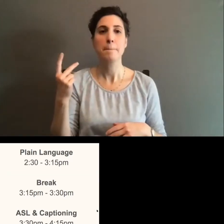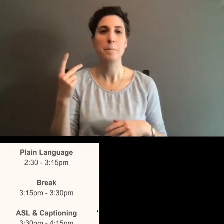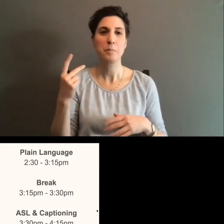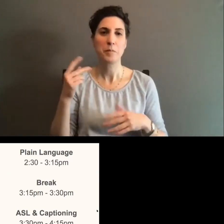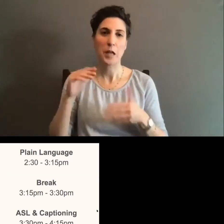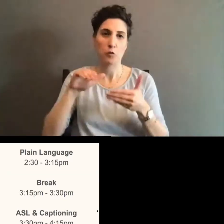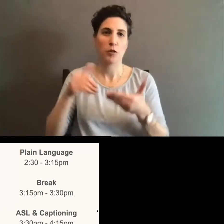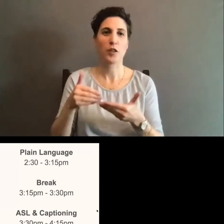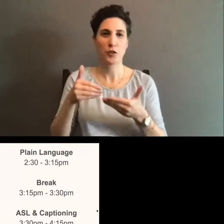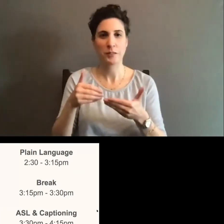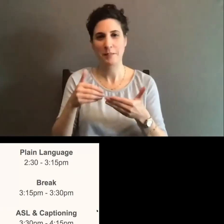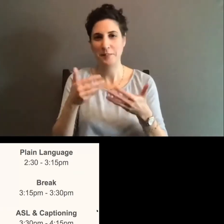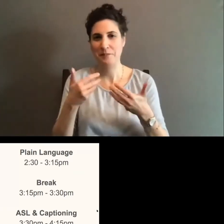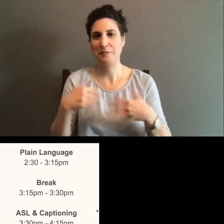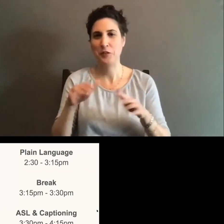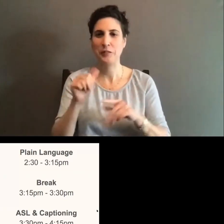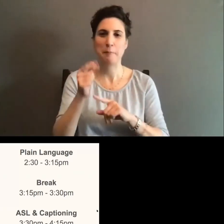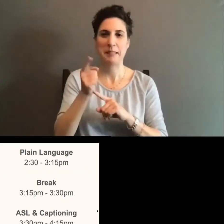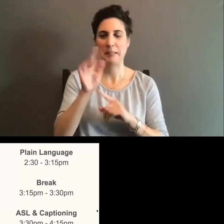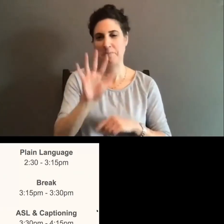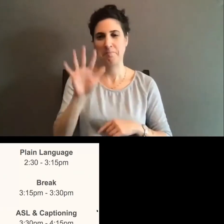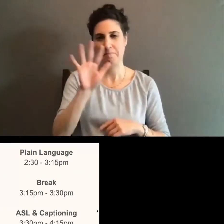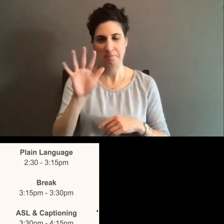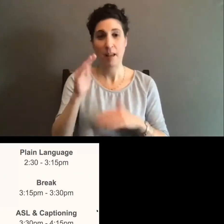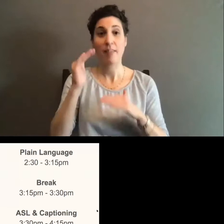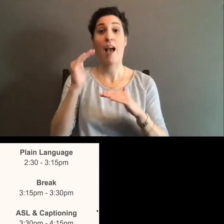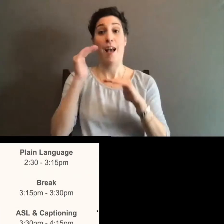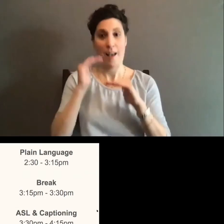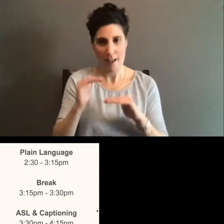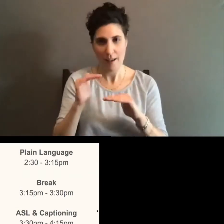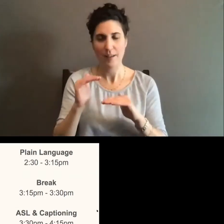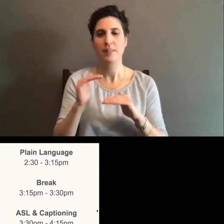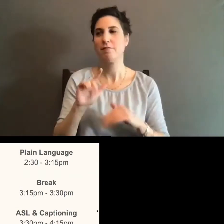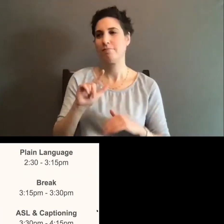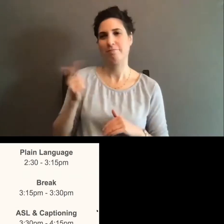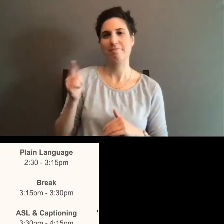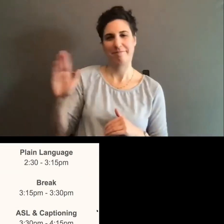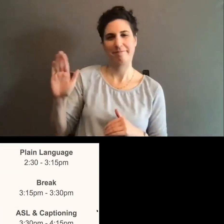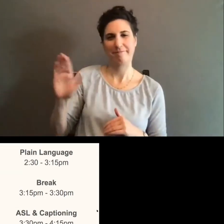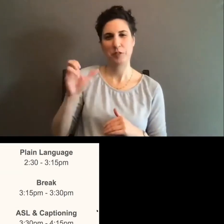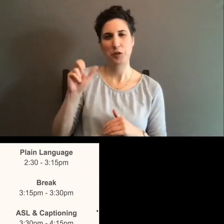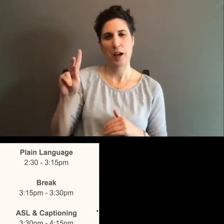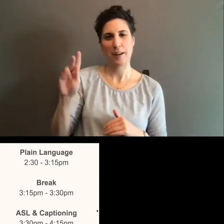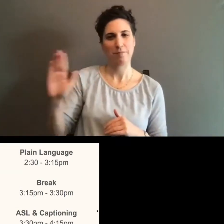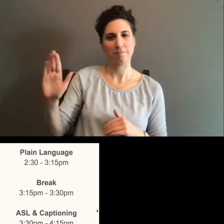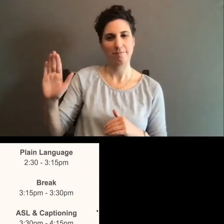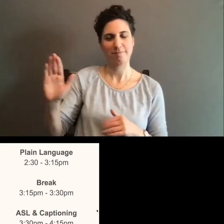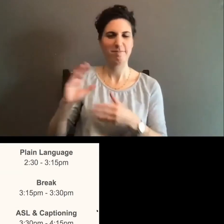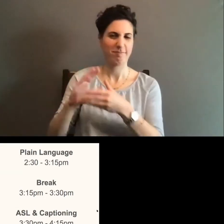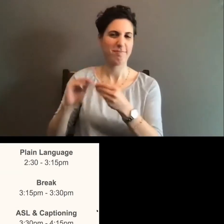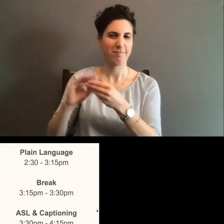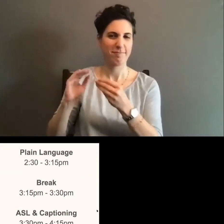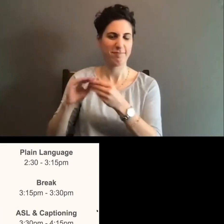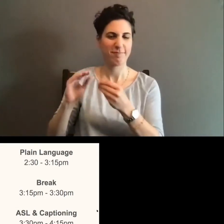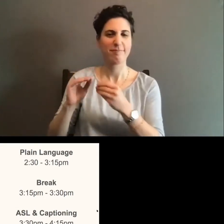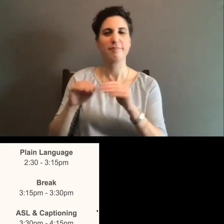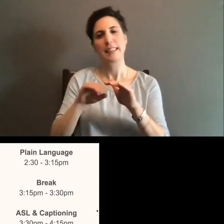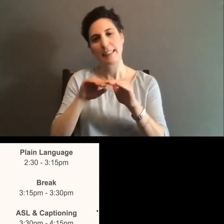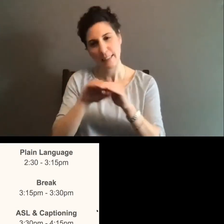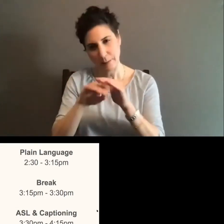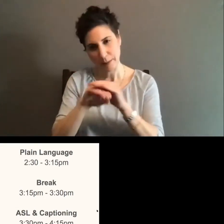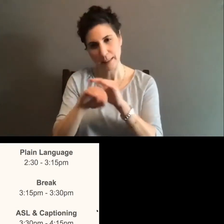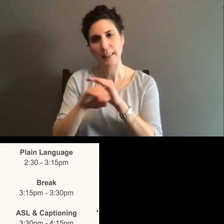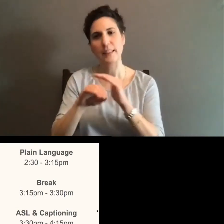in 10 minutes or so. Um, and then we're going to move into Jack's, uh, presentation on accessibility